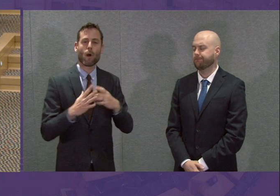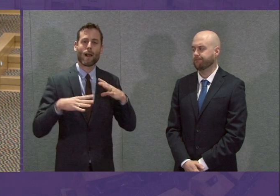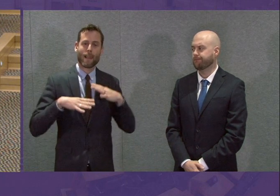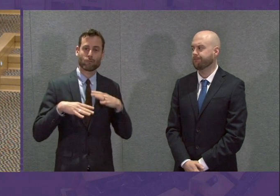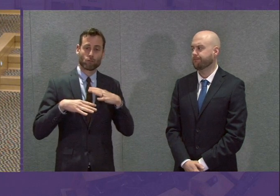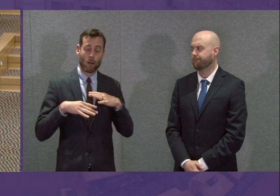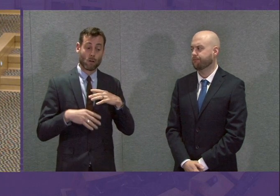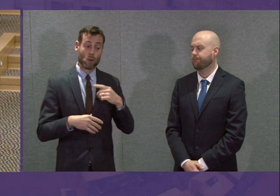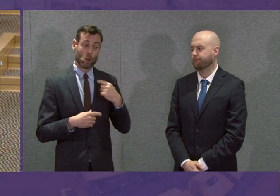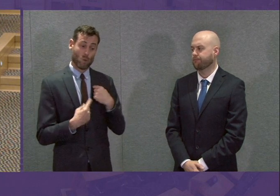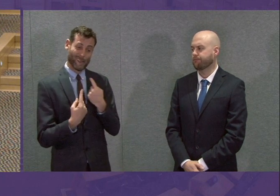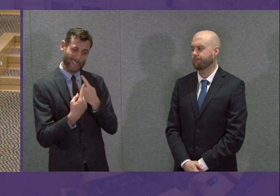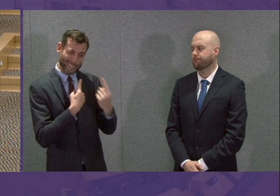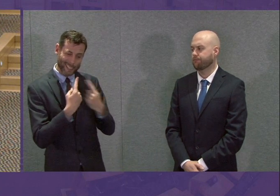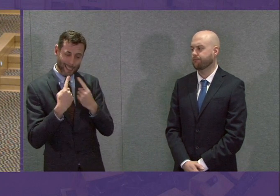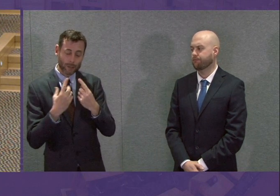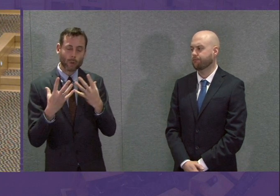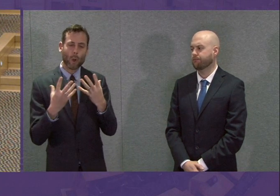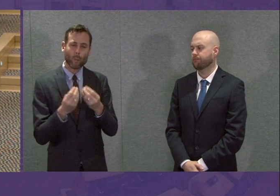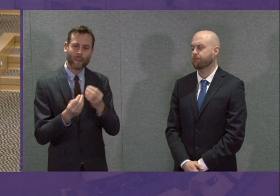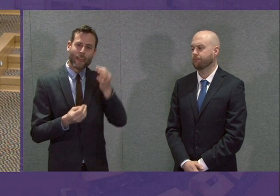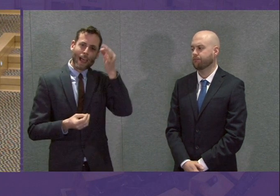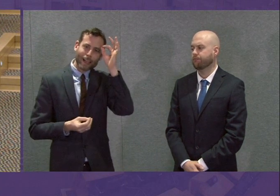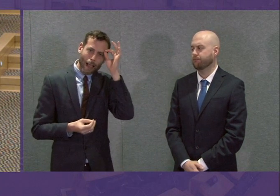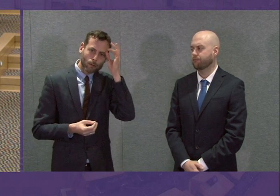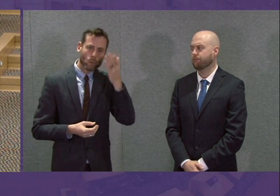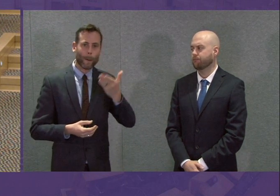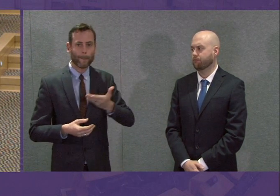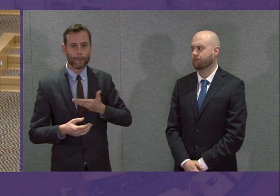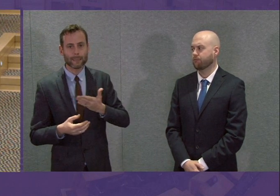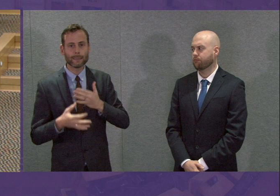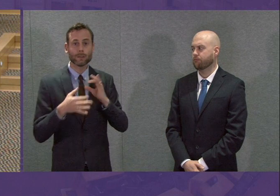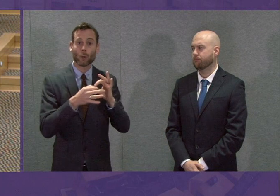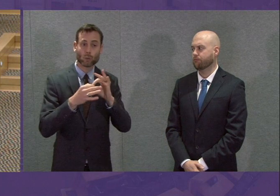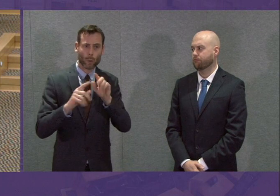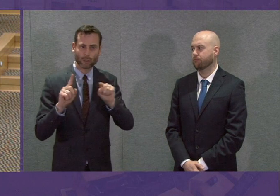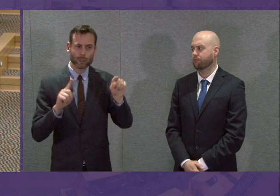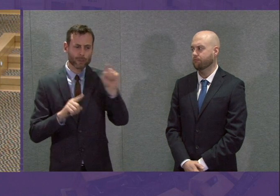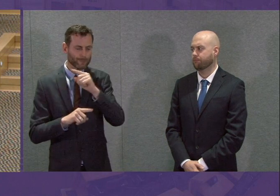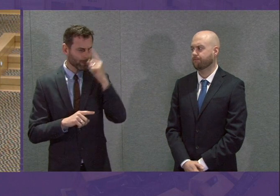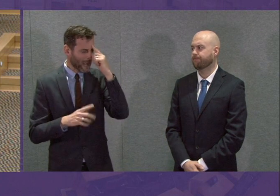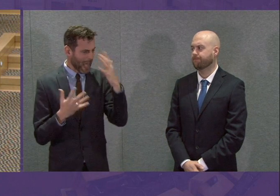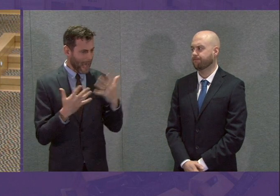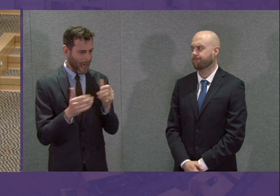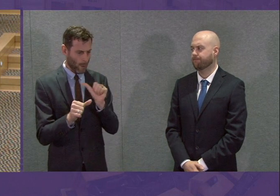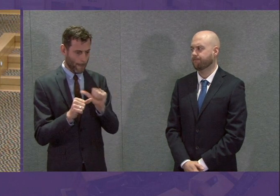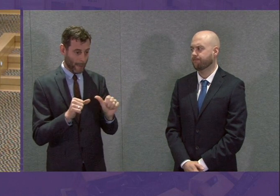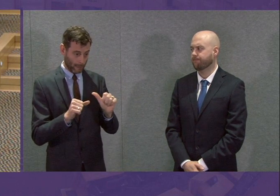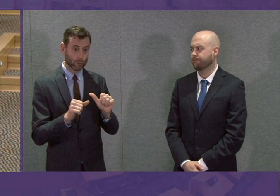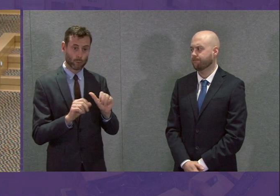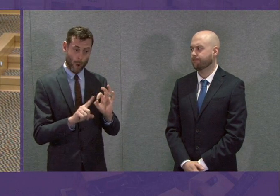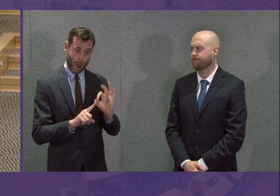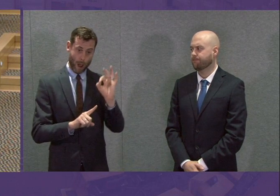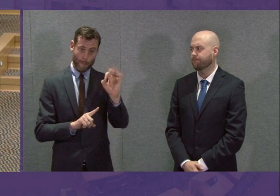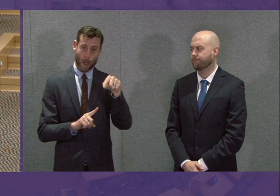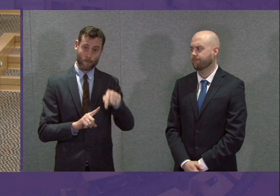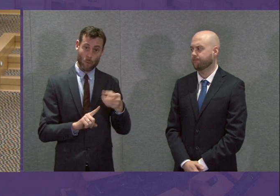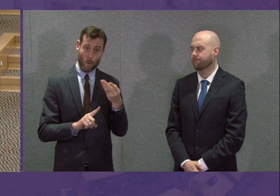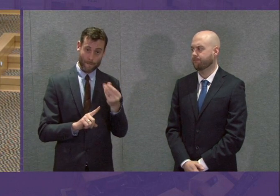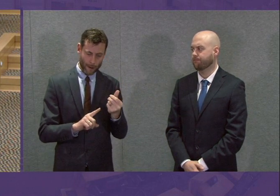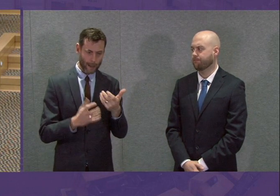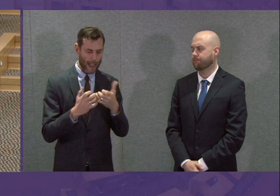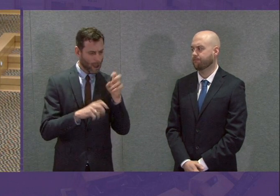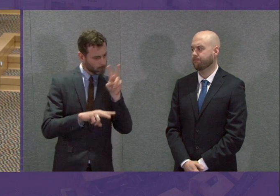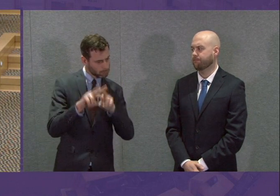now and with councils and business associations about how these can be efficiently distributed. The same challenges I know are being faced in England with